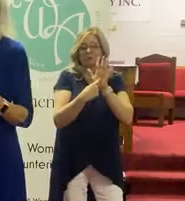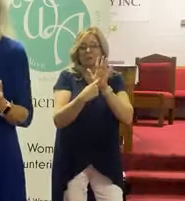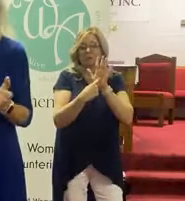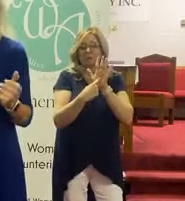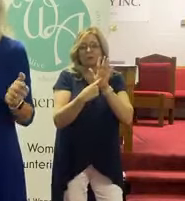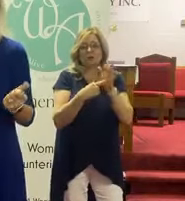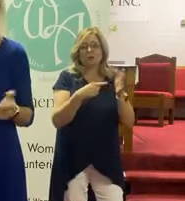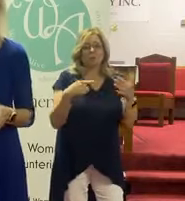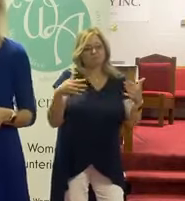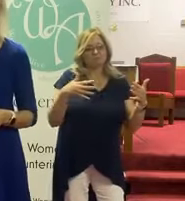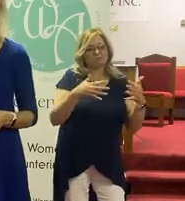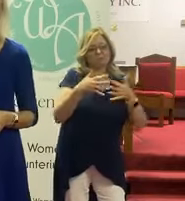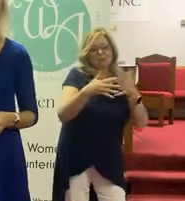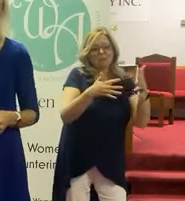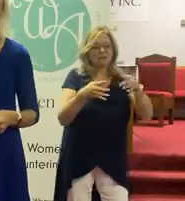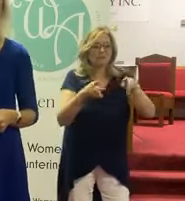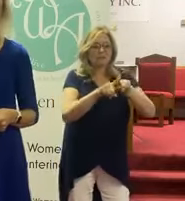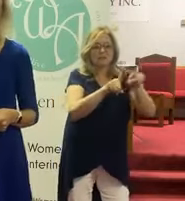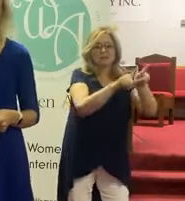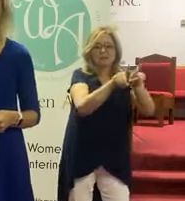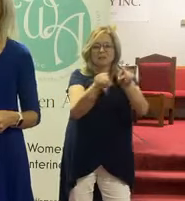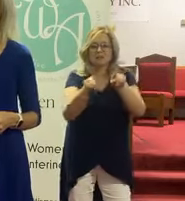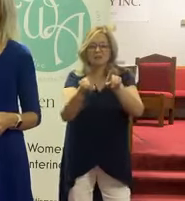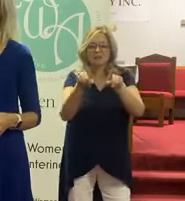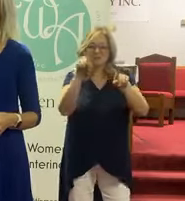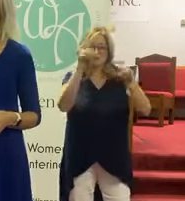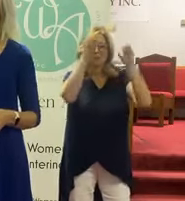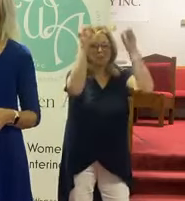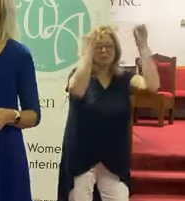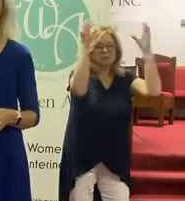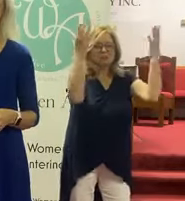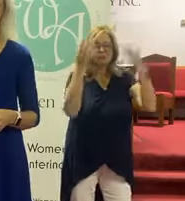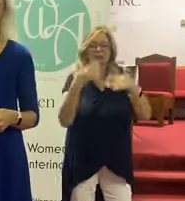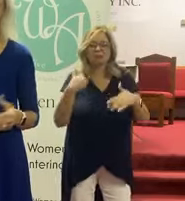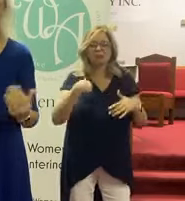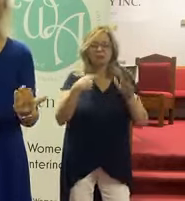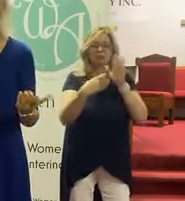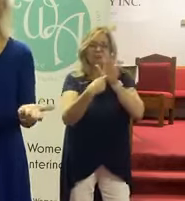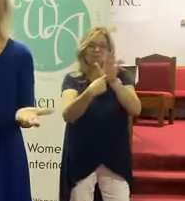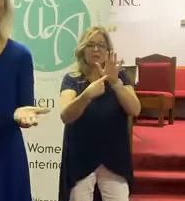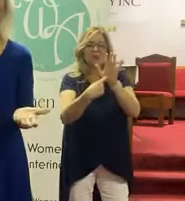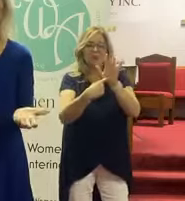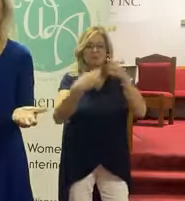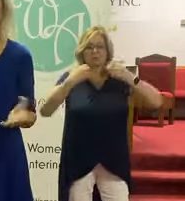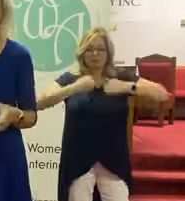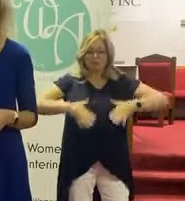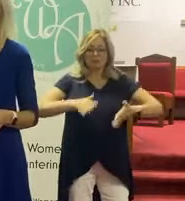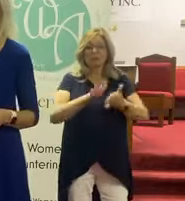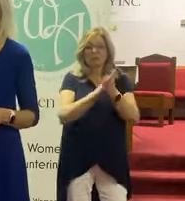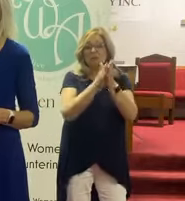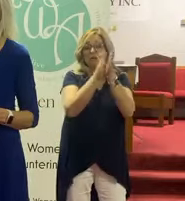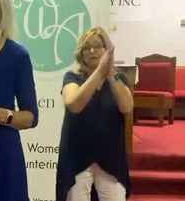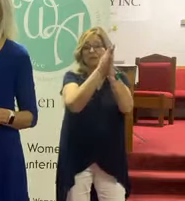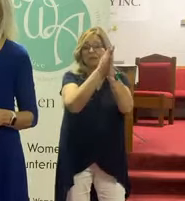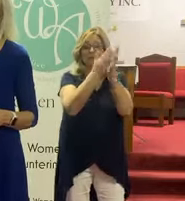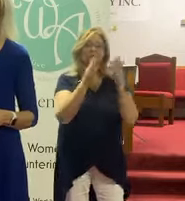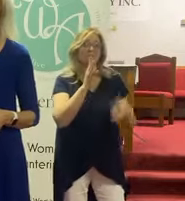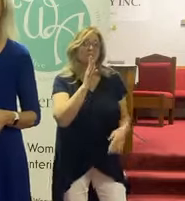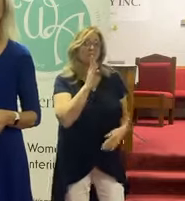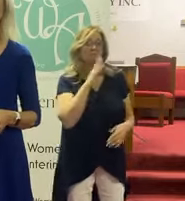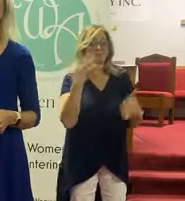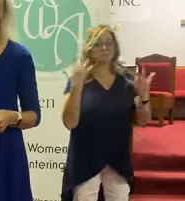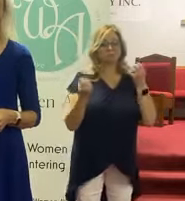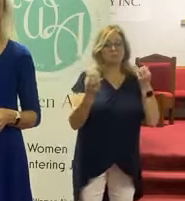a weaving of different aspects of worship. We've already talked about the garment of praise. We've talked